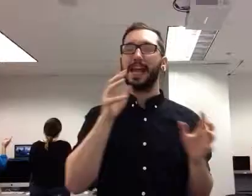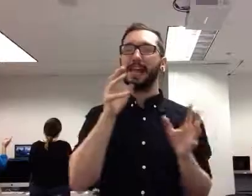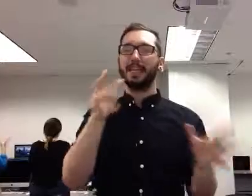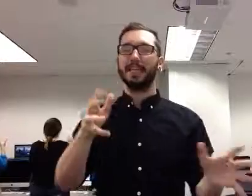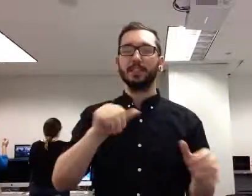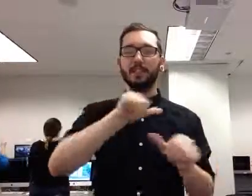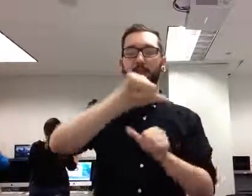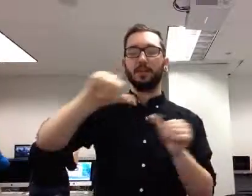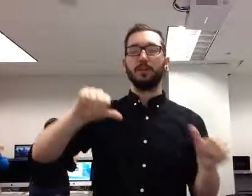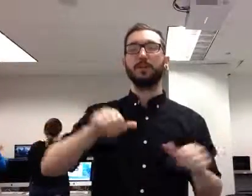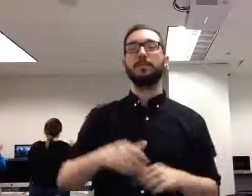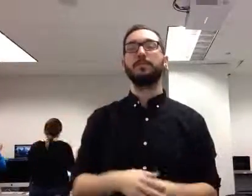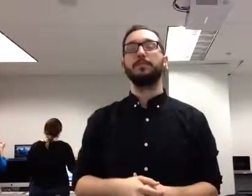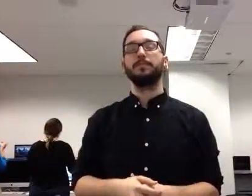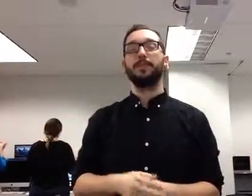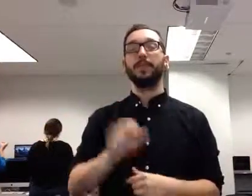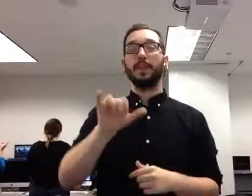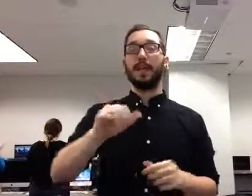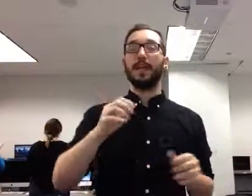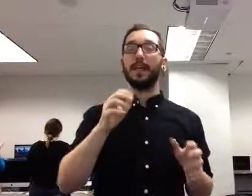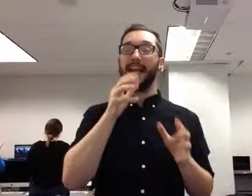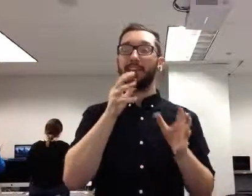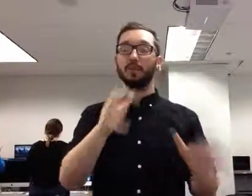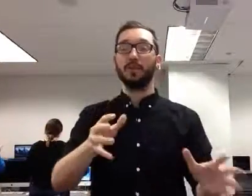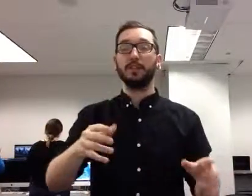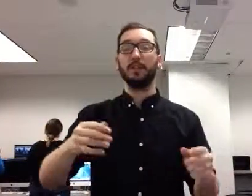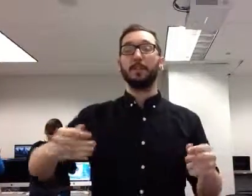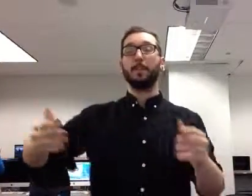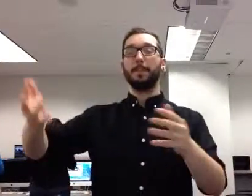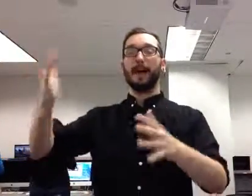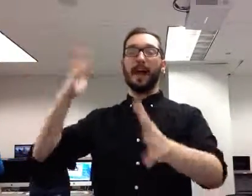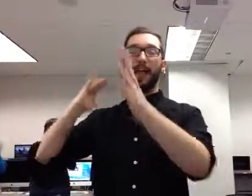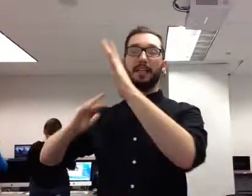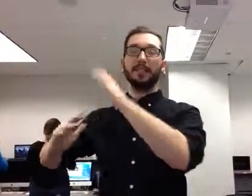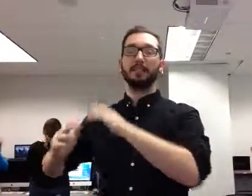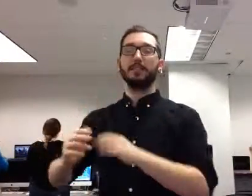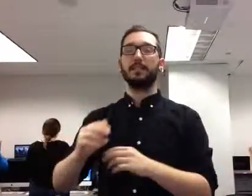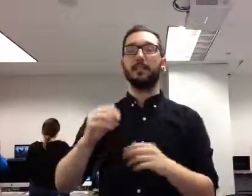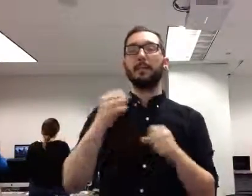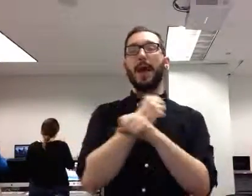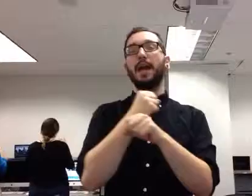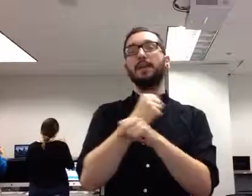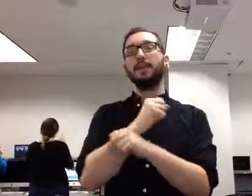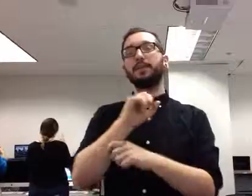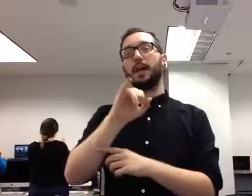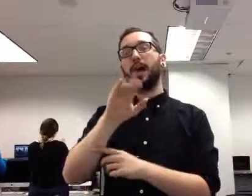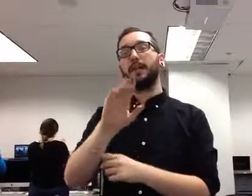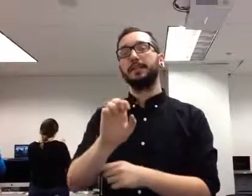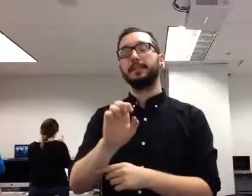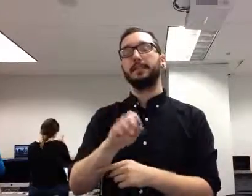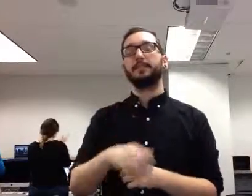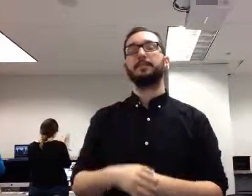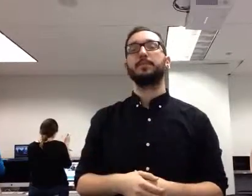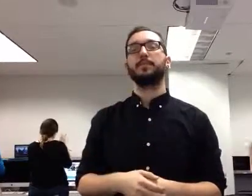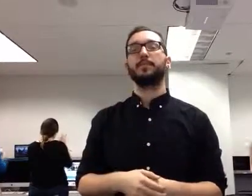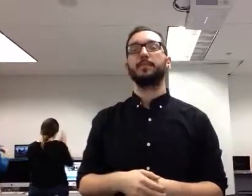back, I believe it was when you saw it yesterday in Kaplan's film, the battle on the ice. And so, the war on the Eastern Front